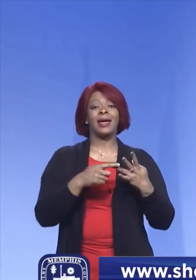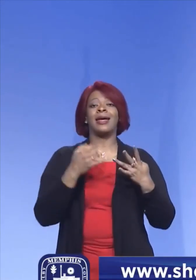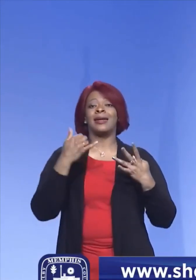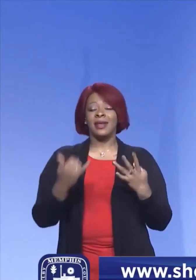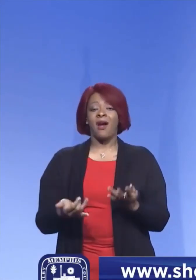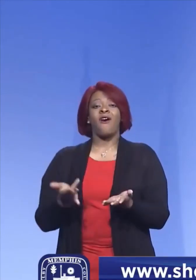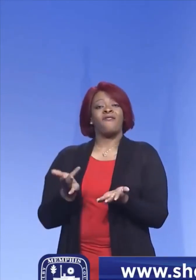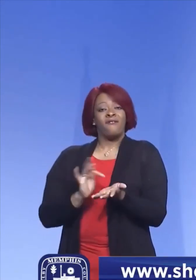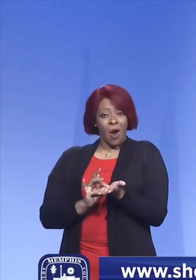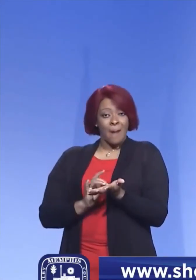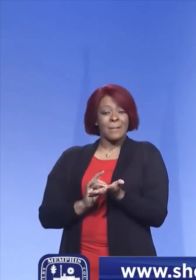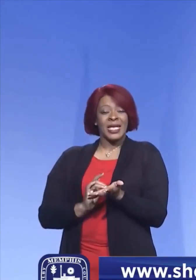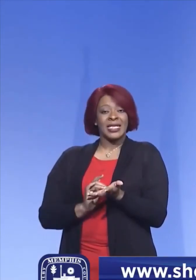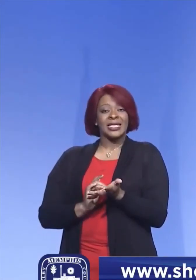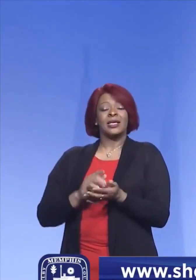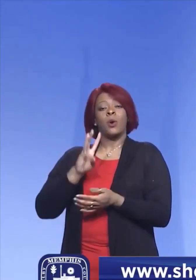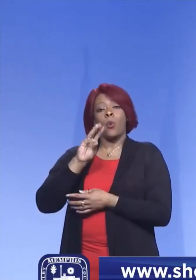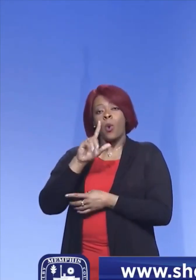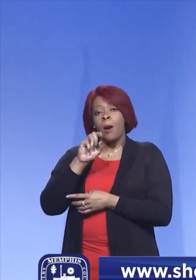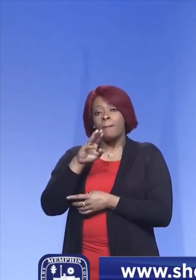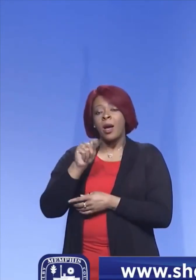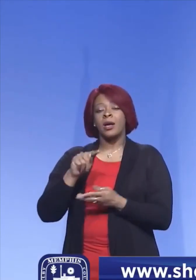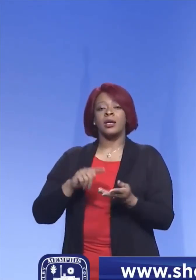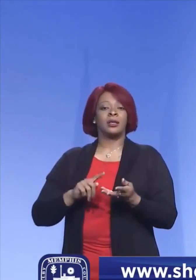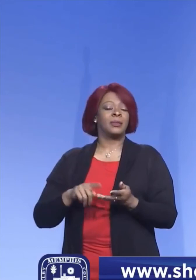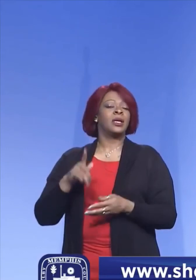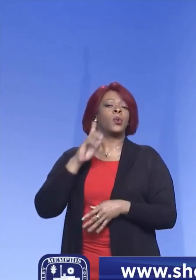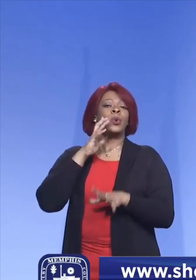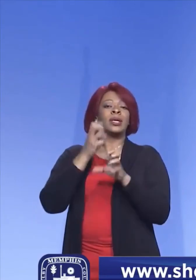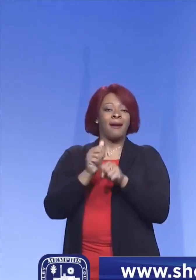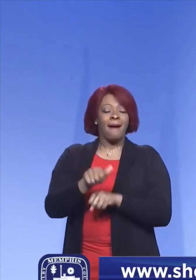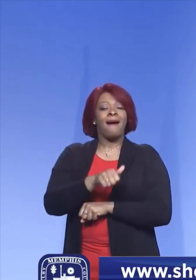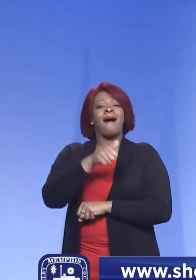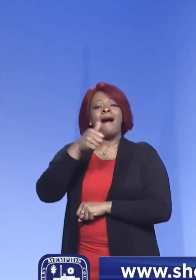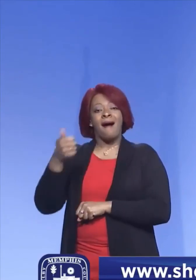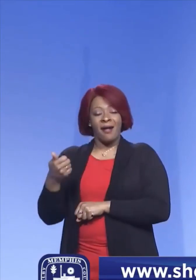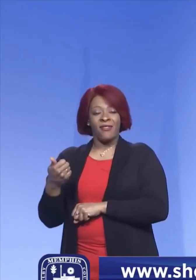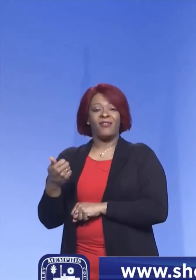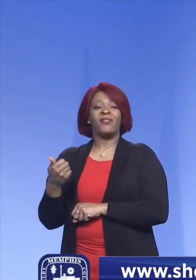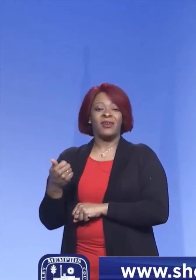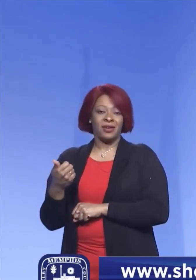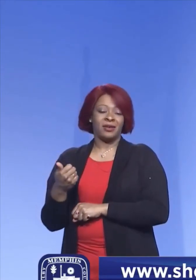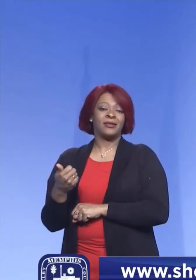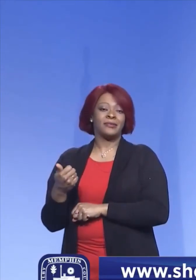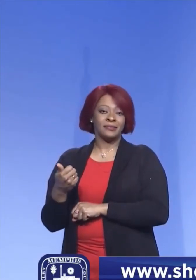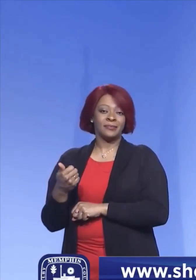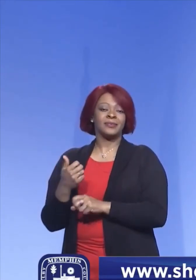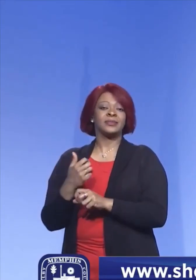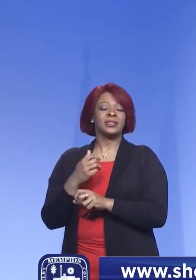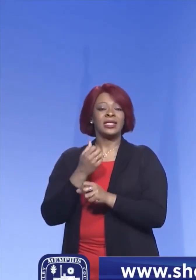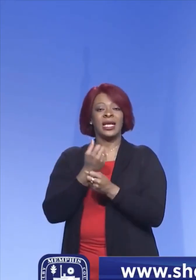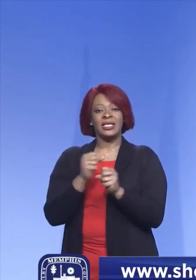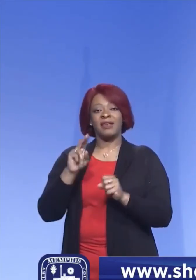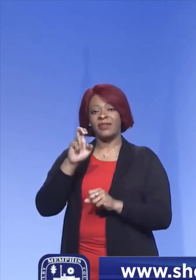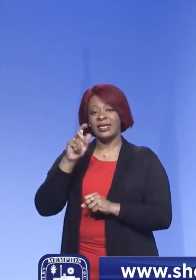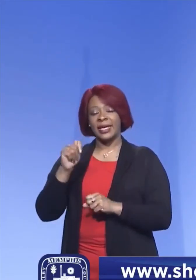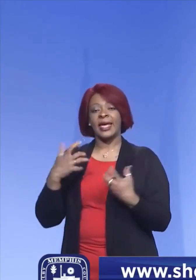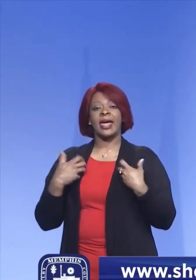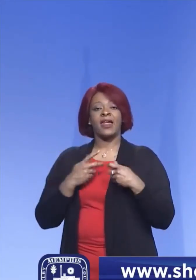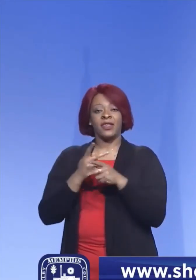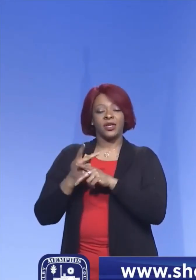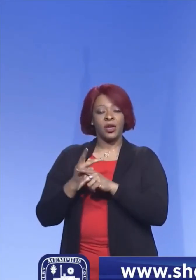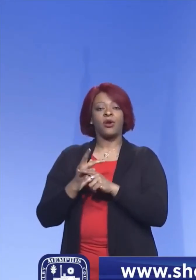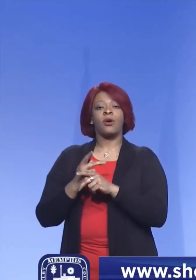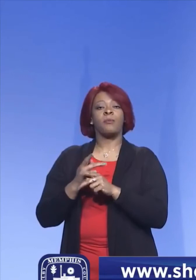pharmacies, places like Walmart, we're getting some other, um, of the safety net, uh, healthcare providers are